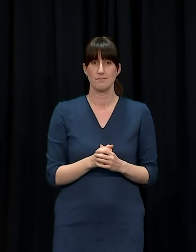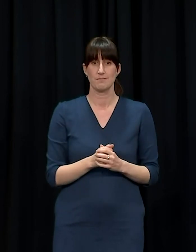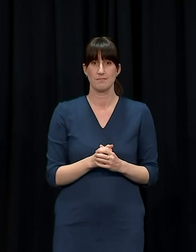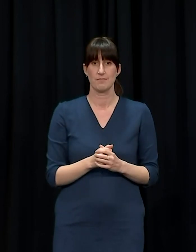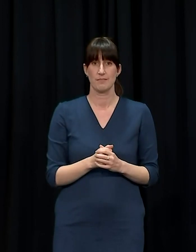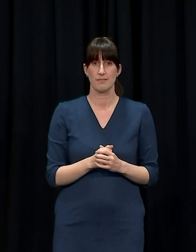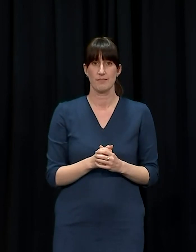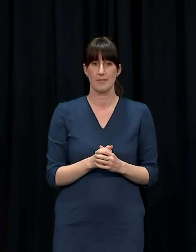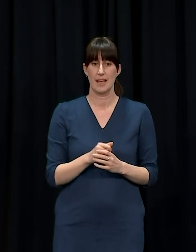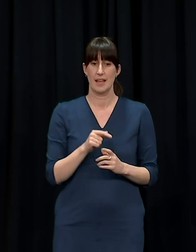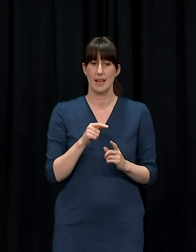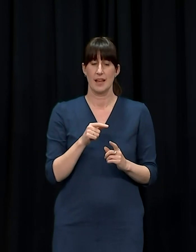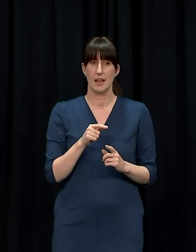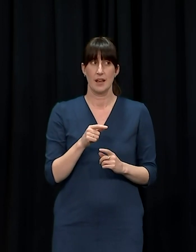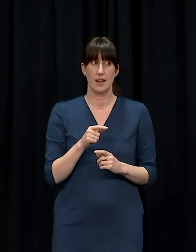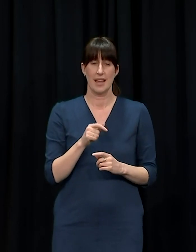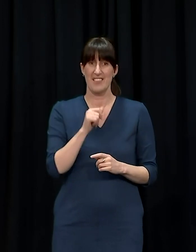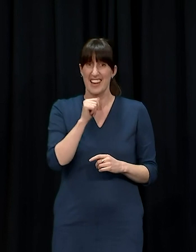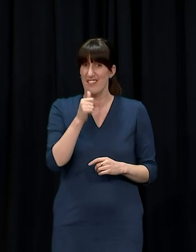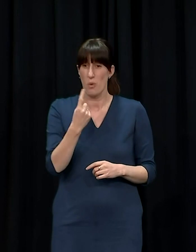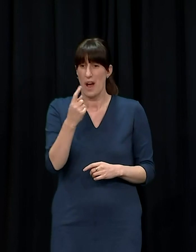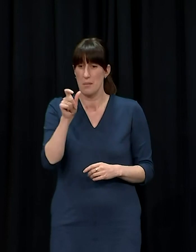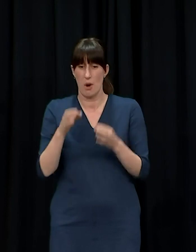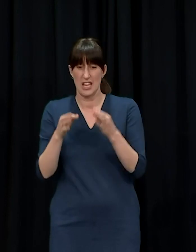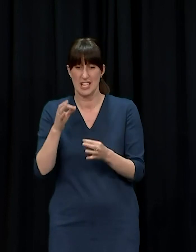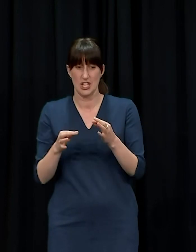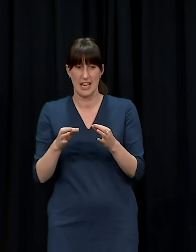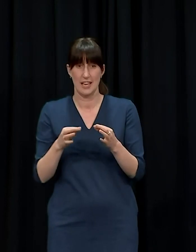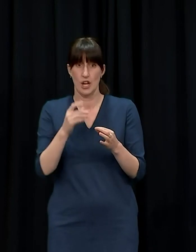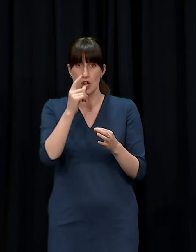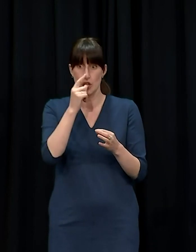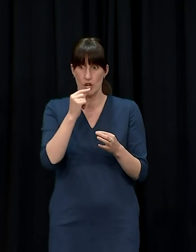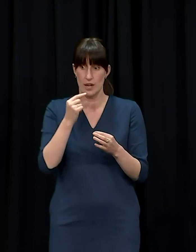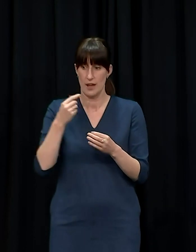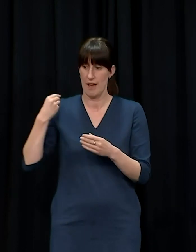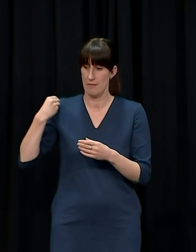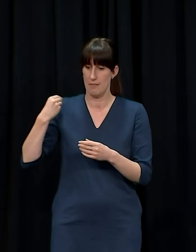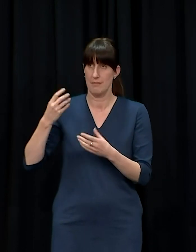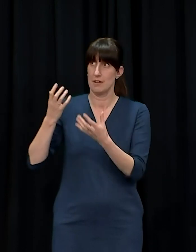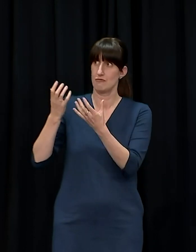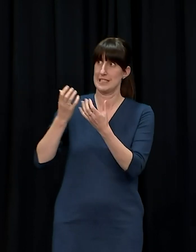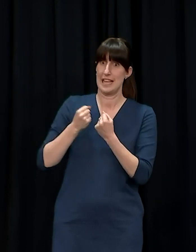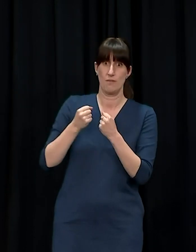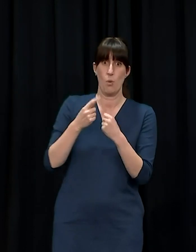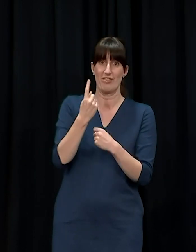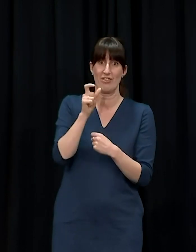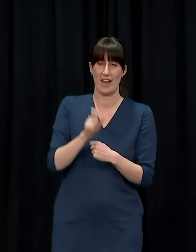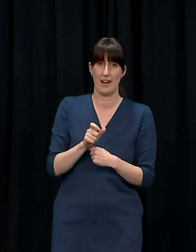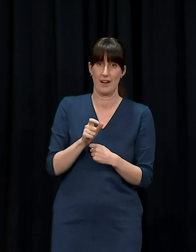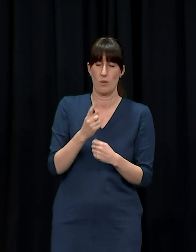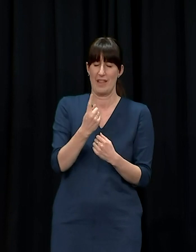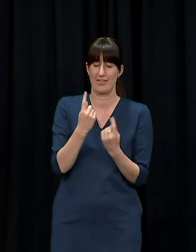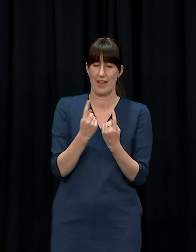declare themselves satisfied with their political career. But to be the architect of Working for Families of the New Zealand